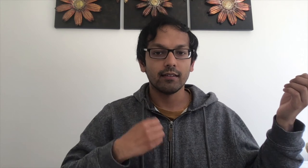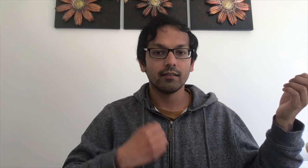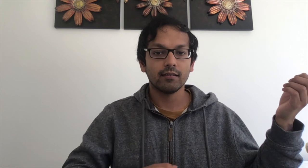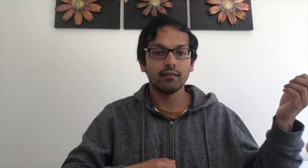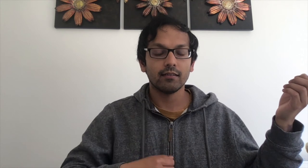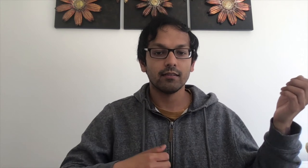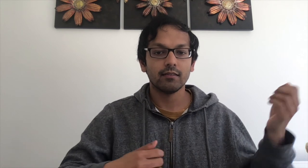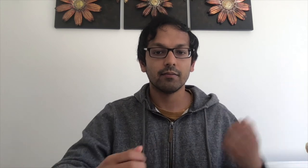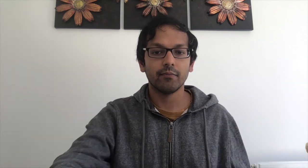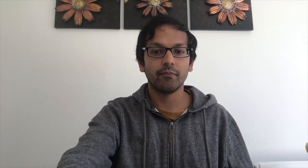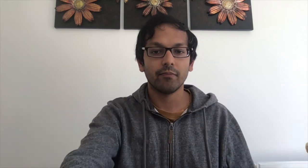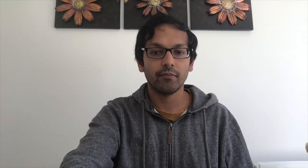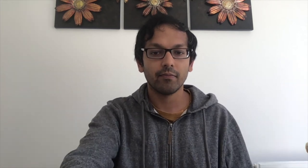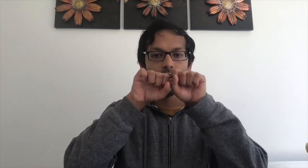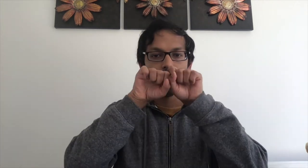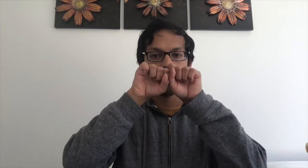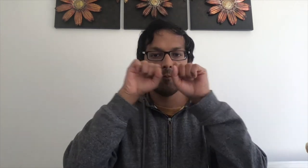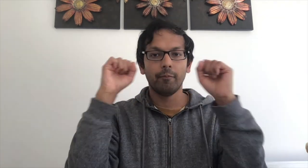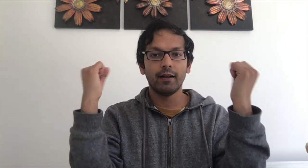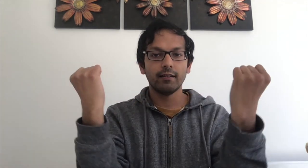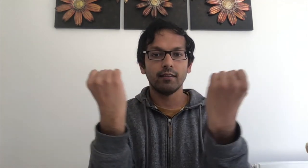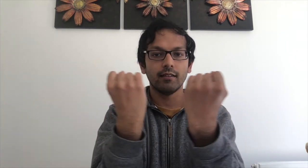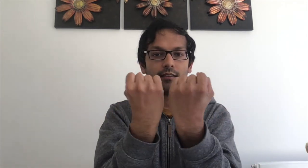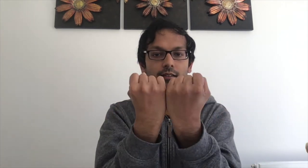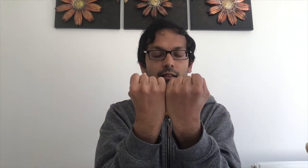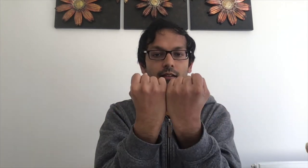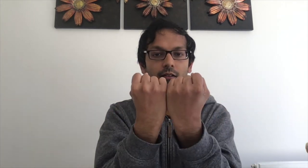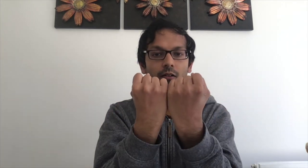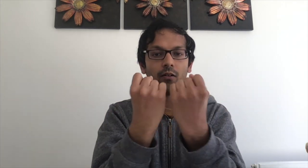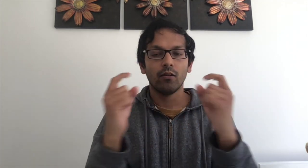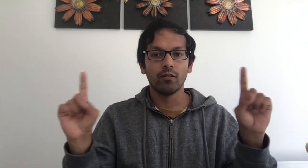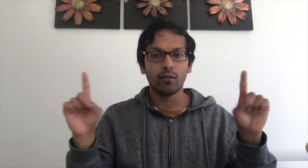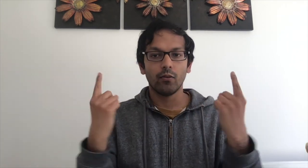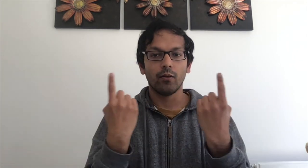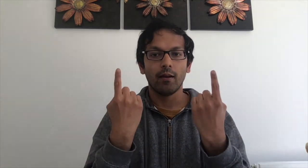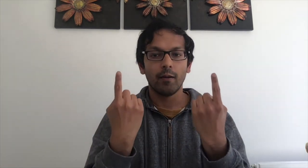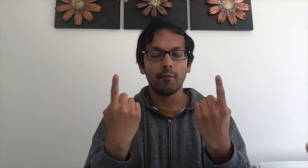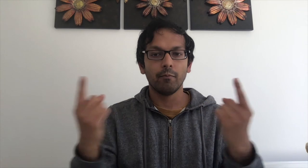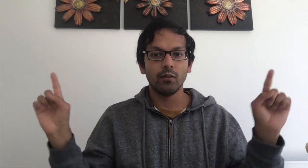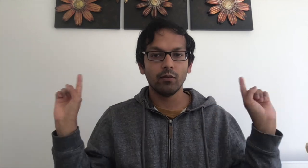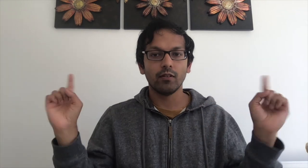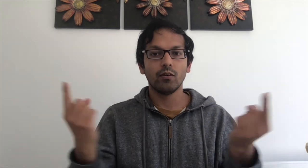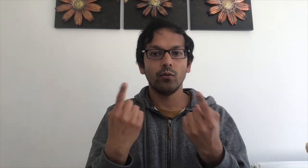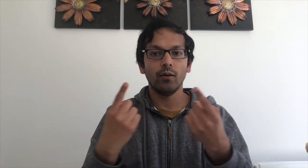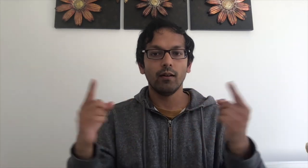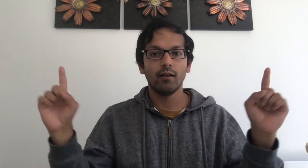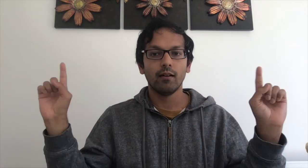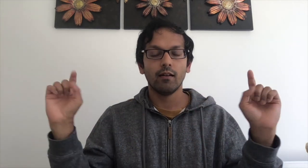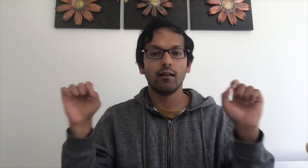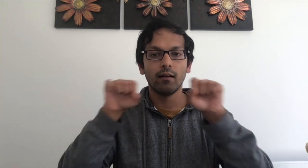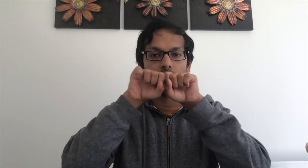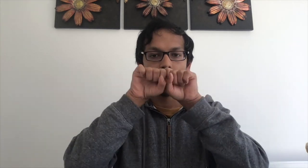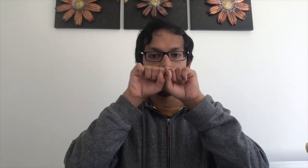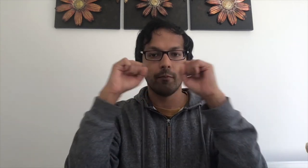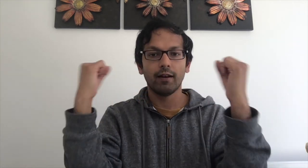Band. So, musical, band.